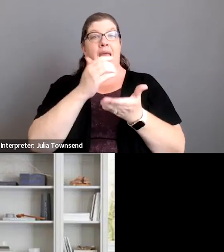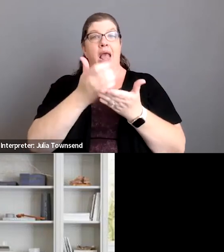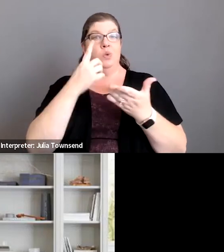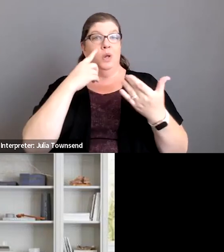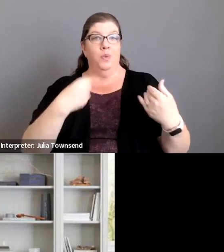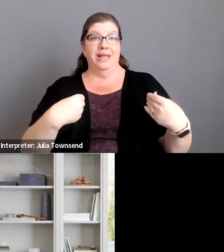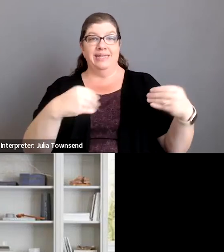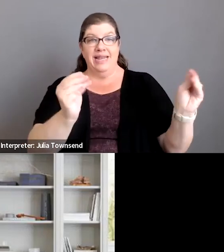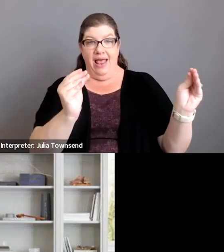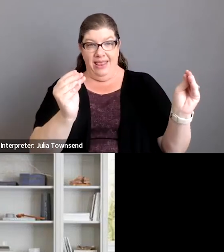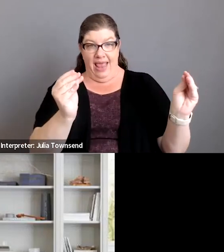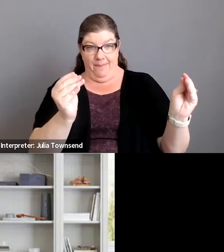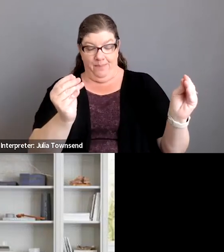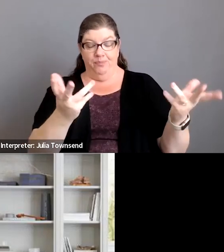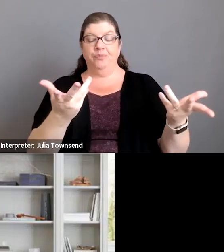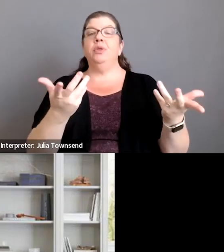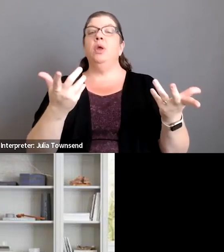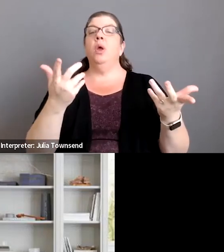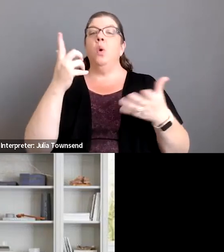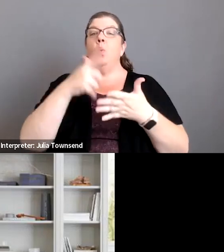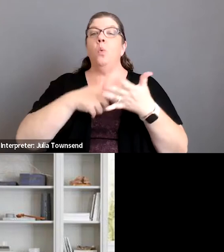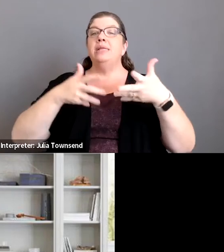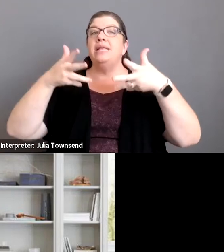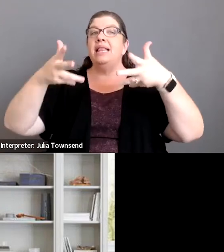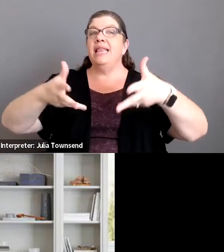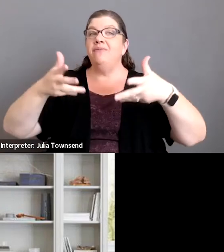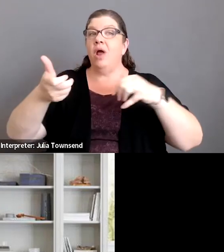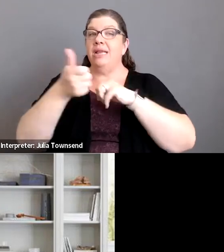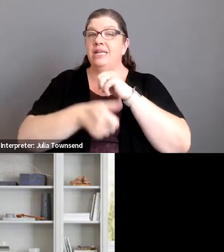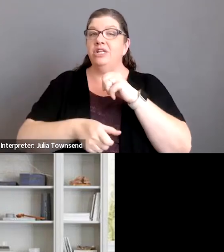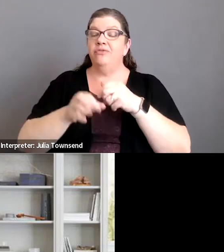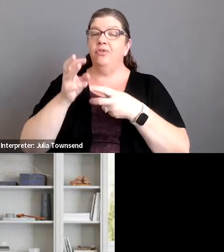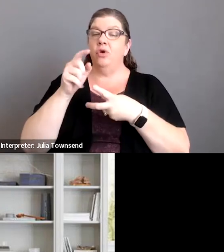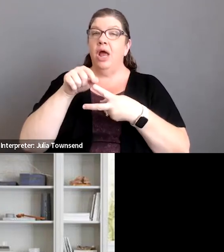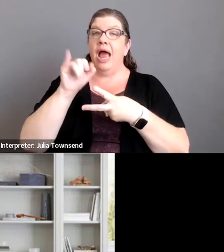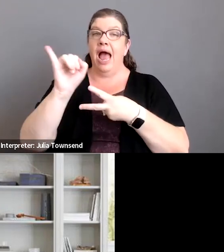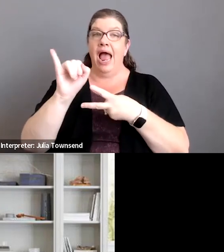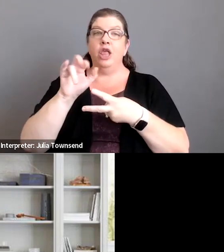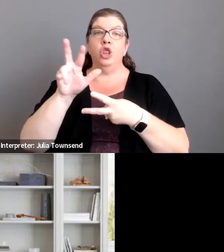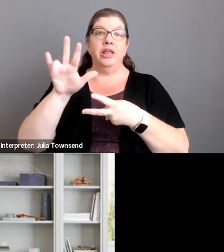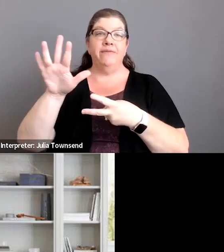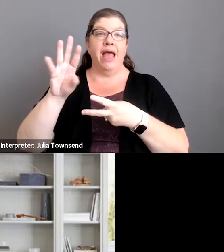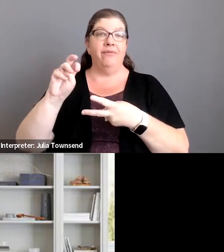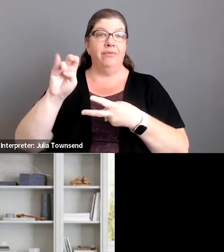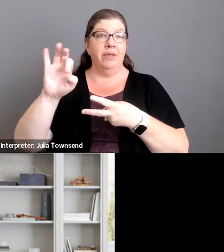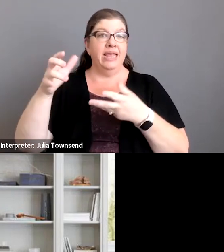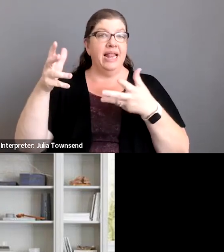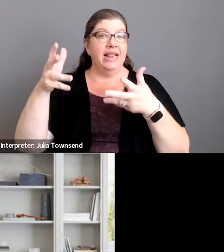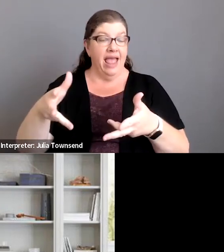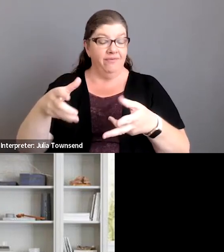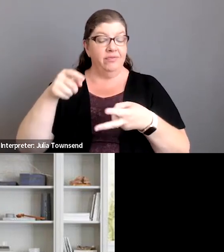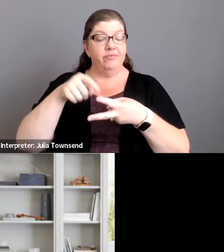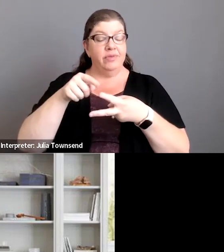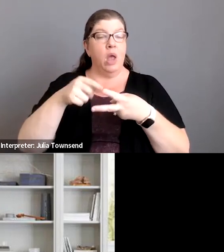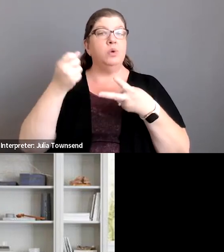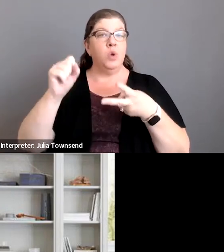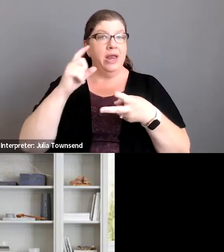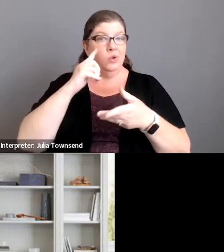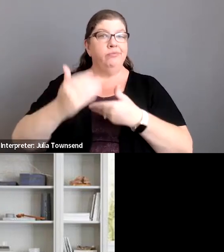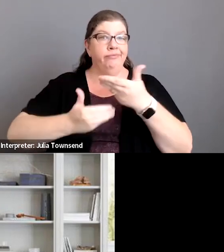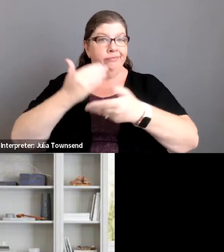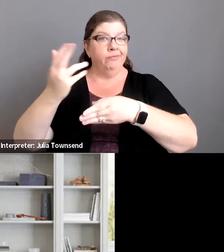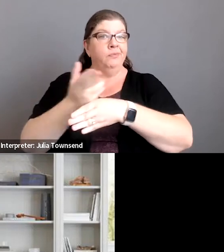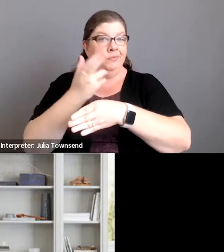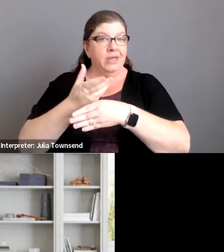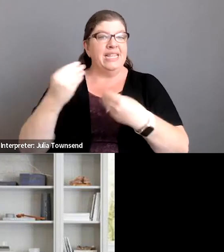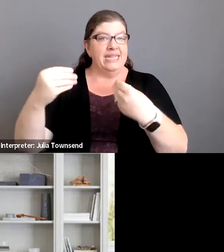we go to sell them um what's left on each of them the measure i there's 35 million left and that's what we're going to try to get going